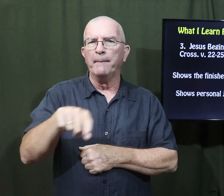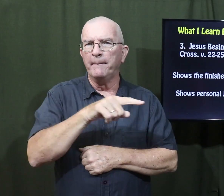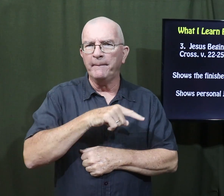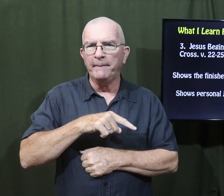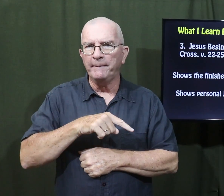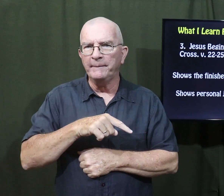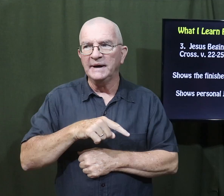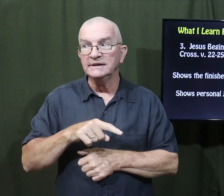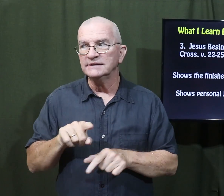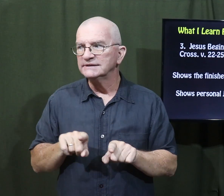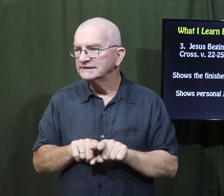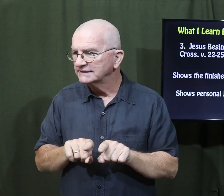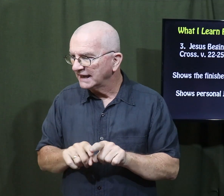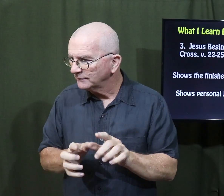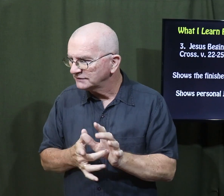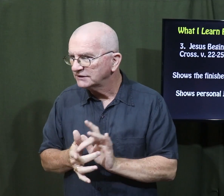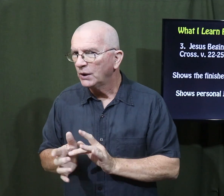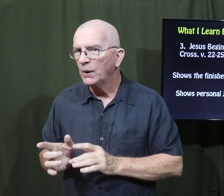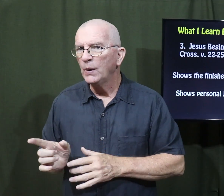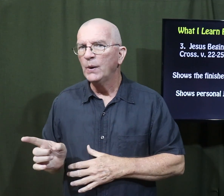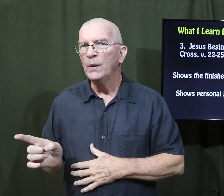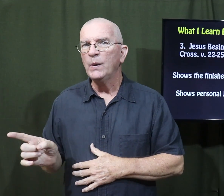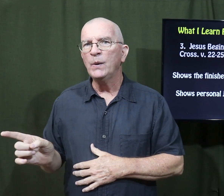Eat with them. So it's the same with Jesus.